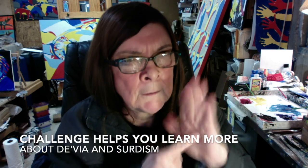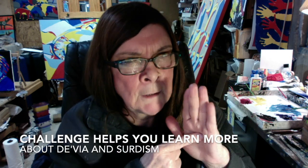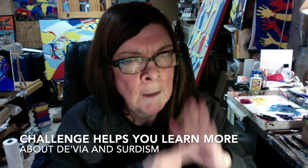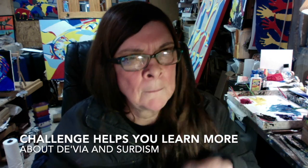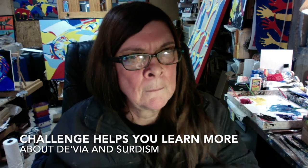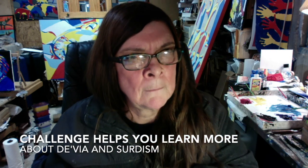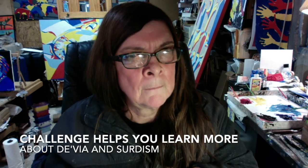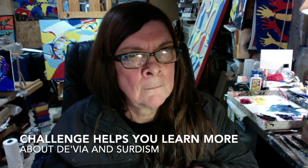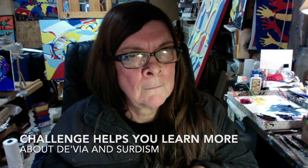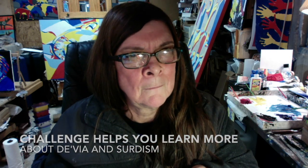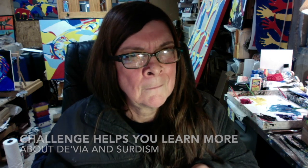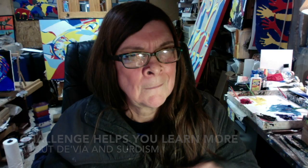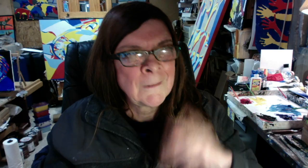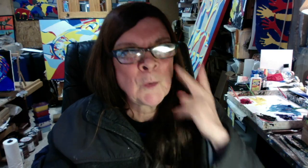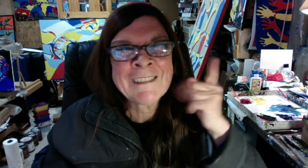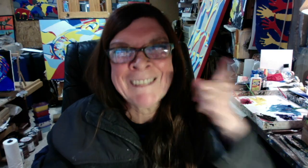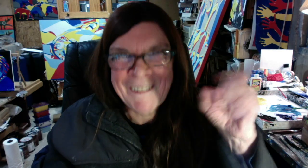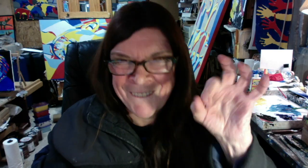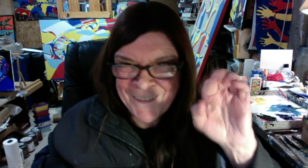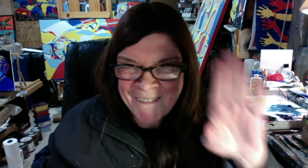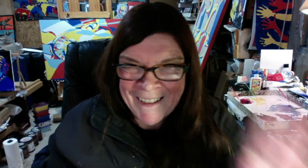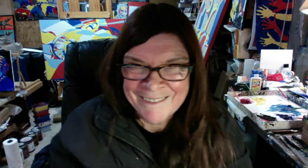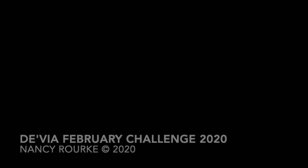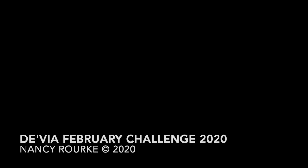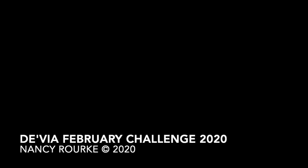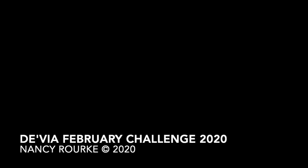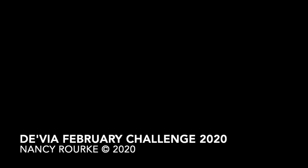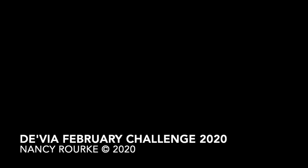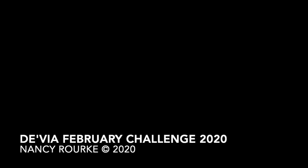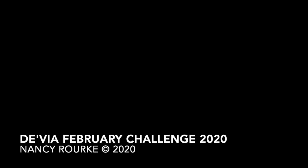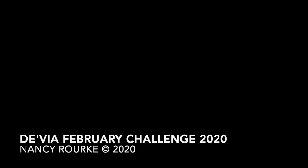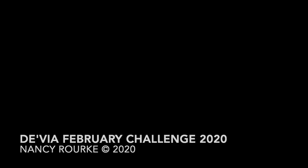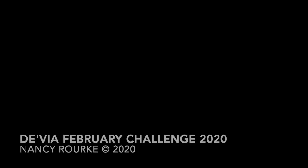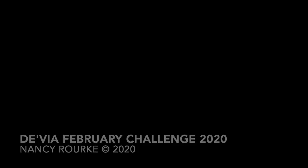there four to five hours. And you're going to Thank